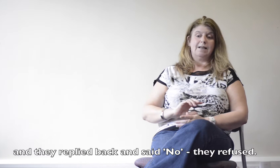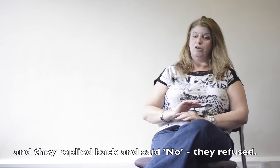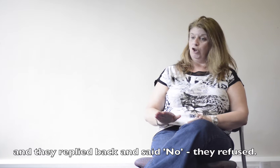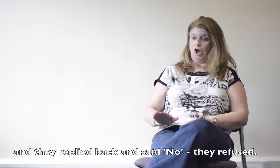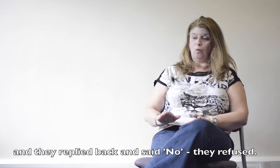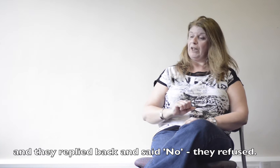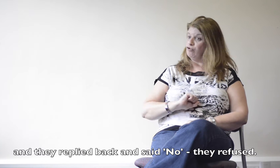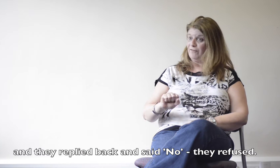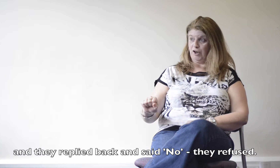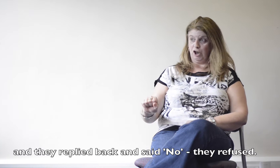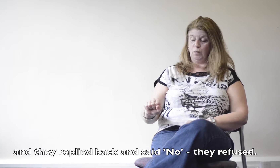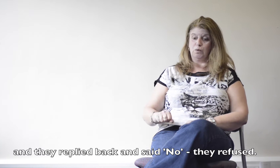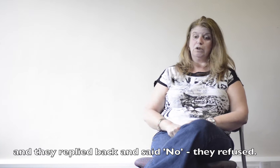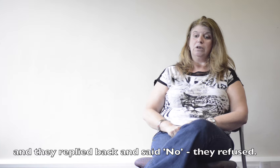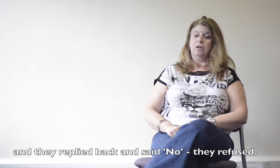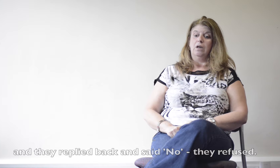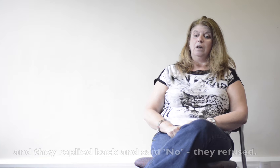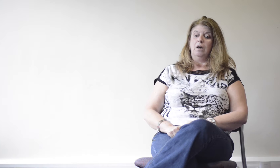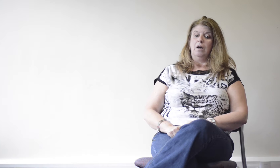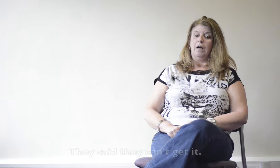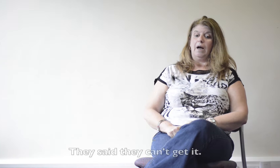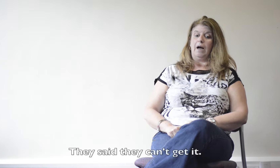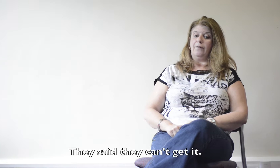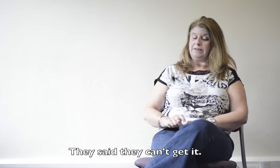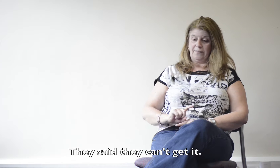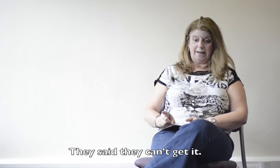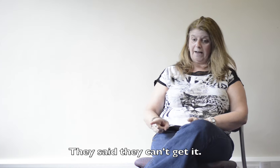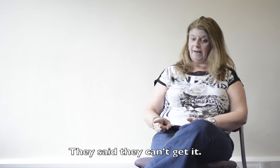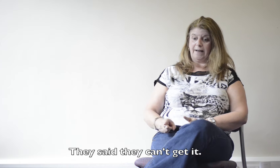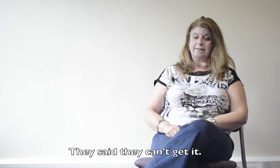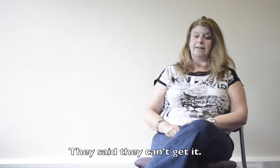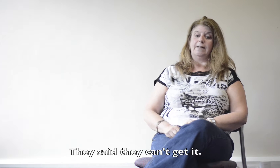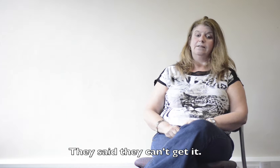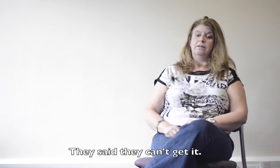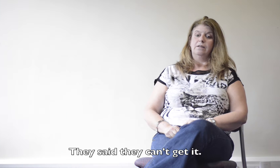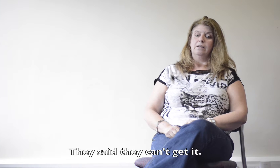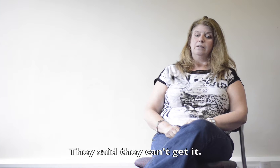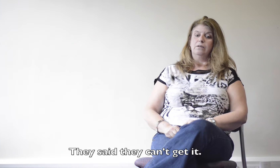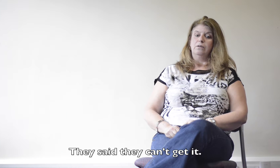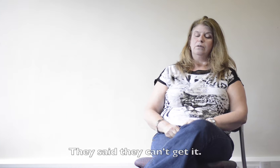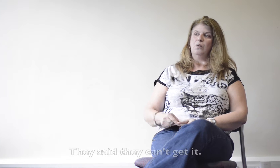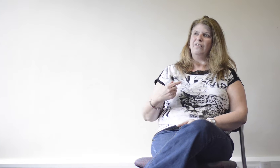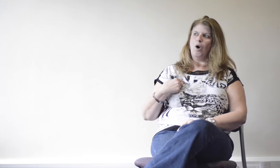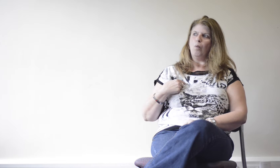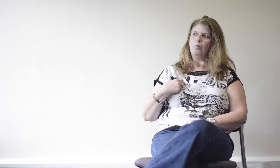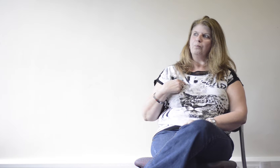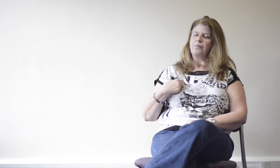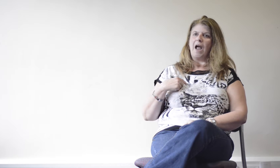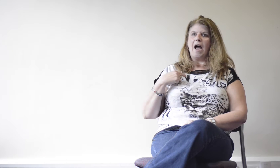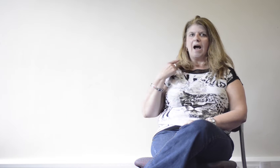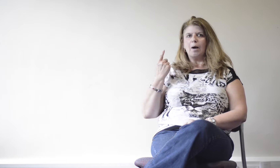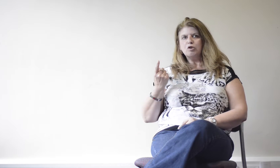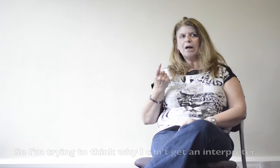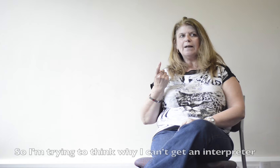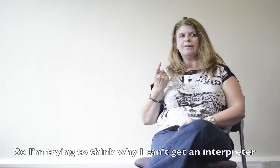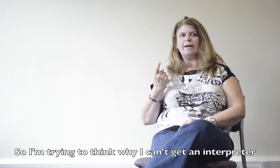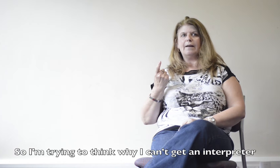said no, they refuse. And I said they can't get there. So I thought, well, I'm trying to think